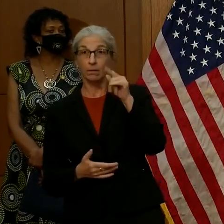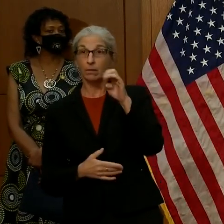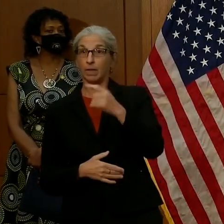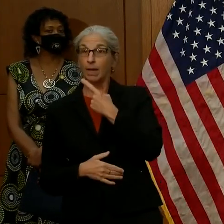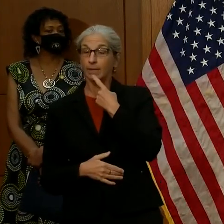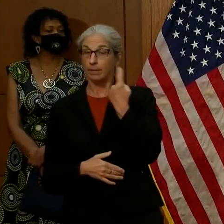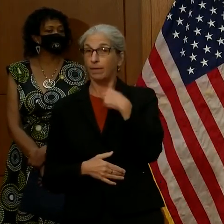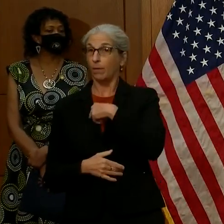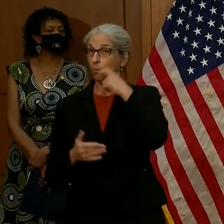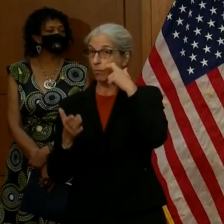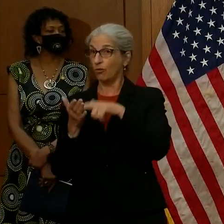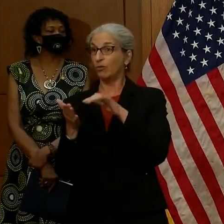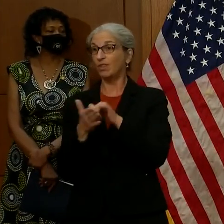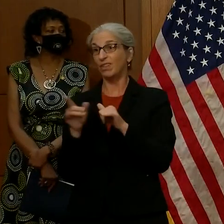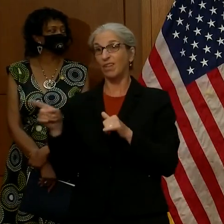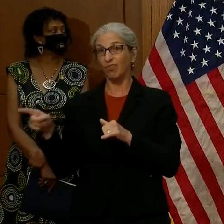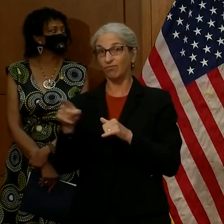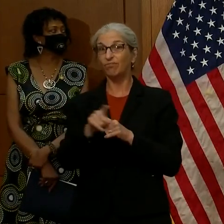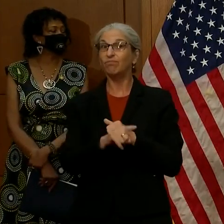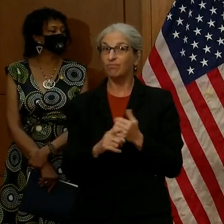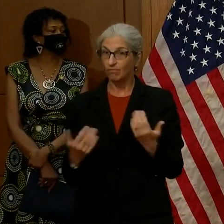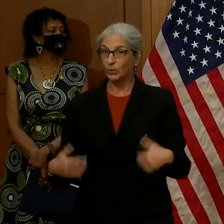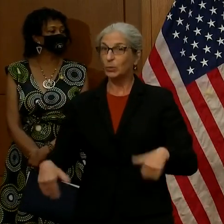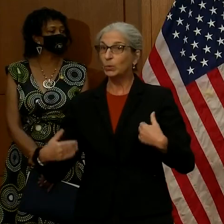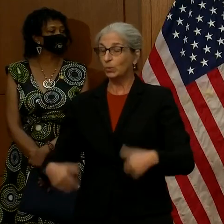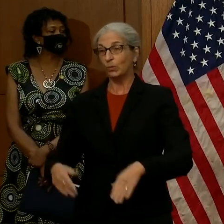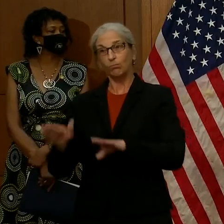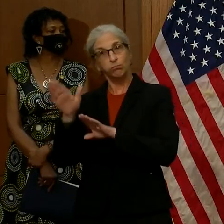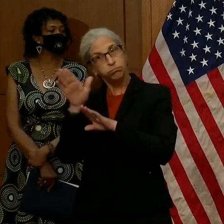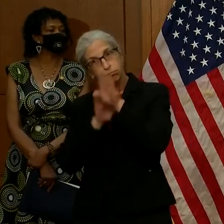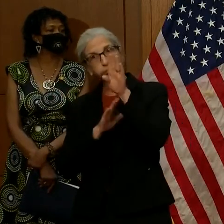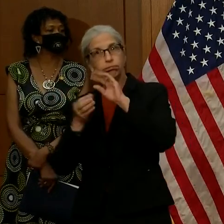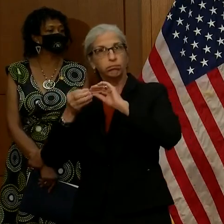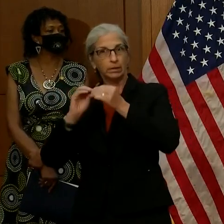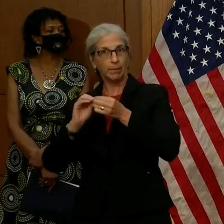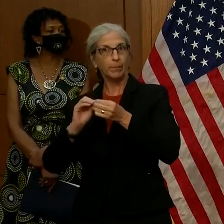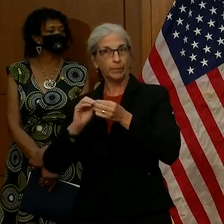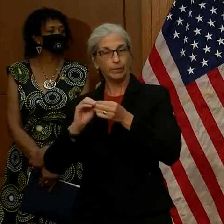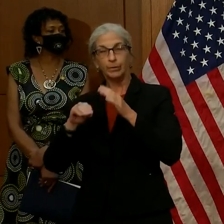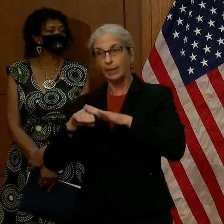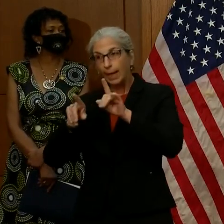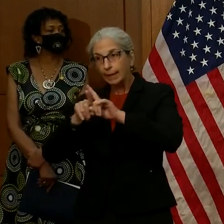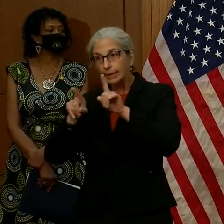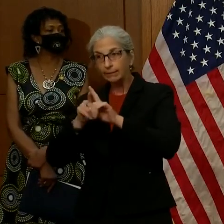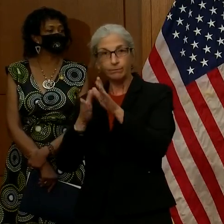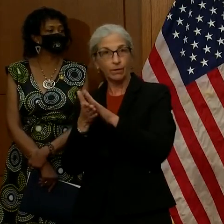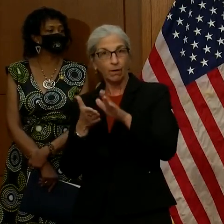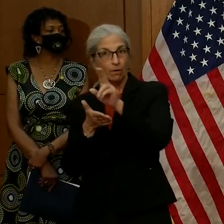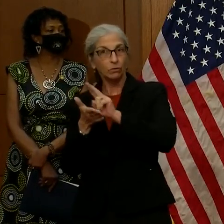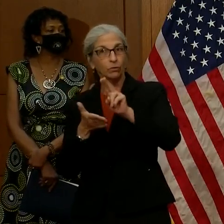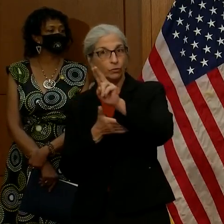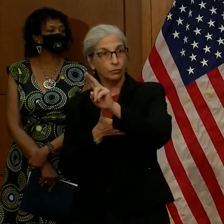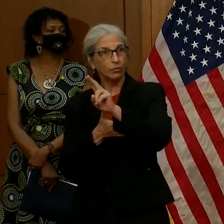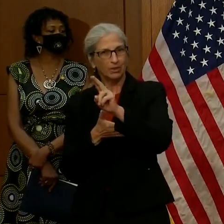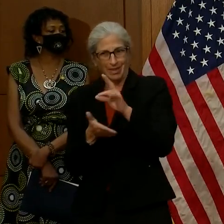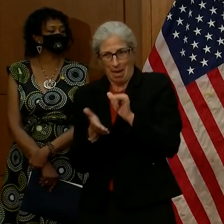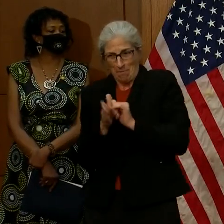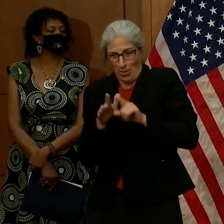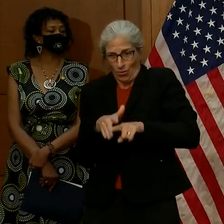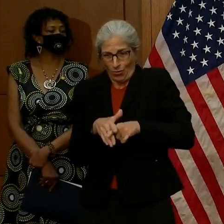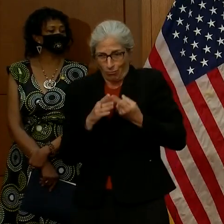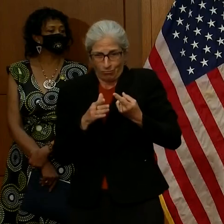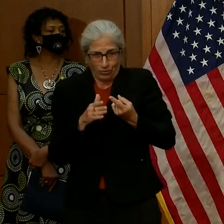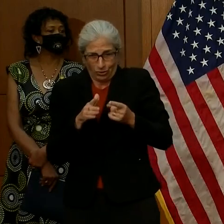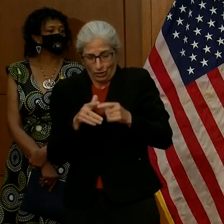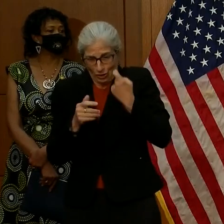we're seeing, I think, concerning numbers of positive cases at our colleges and universities very early on as